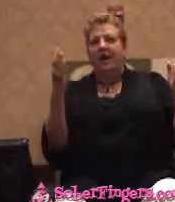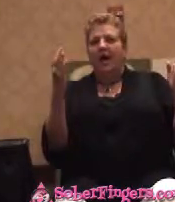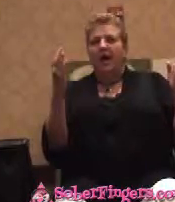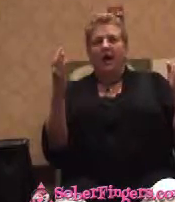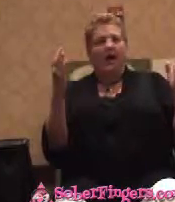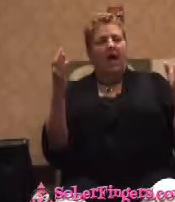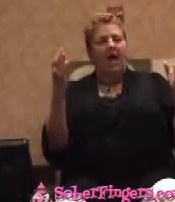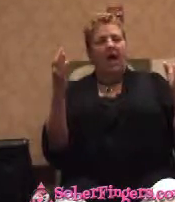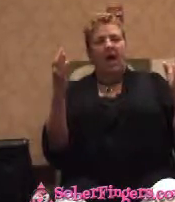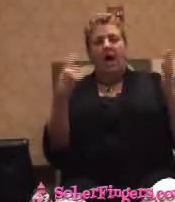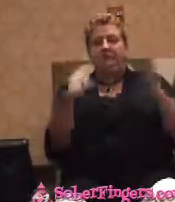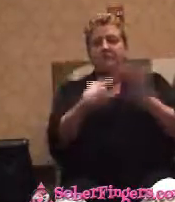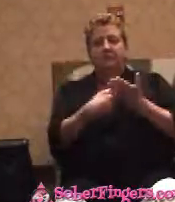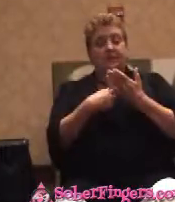It's a wonderful organization.